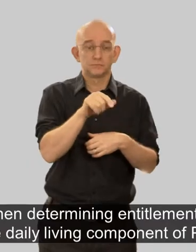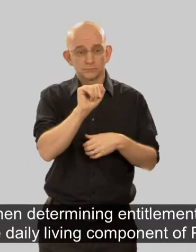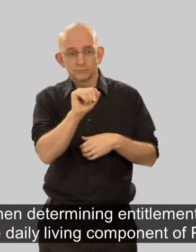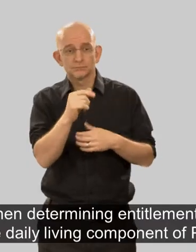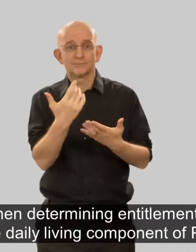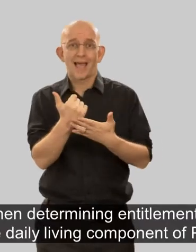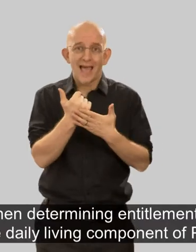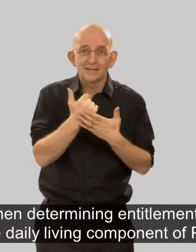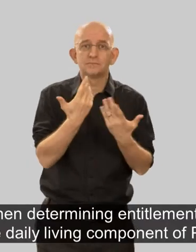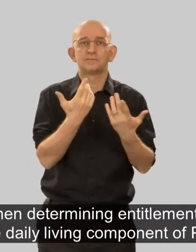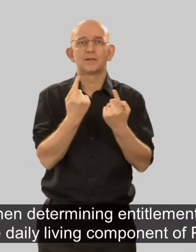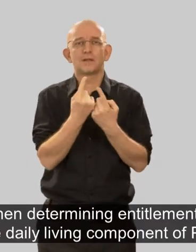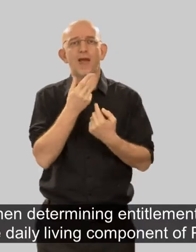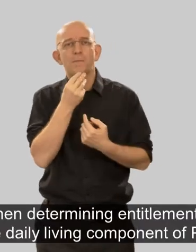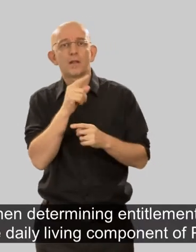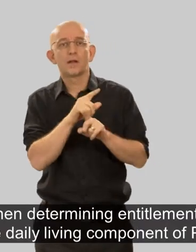daily living component of PIP.